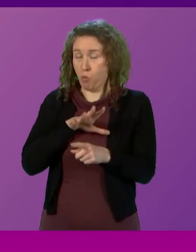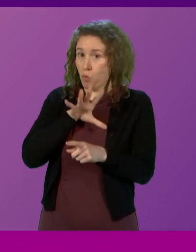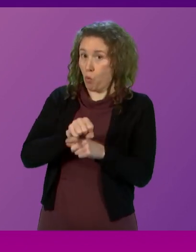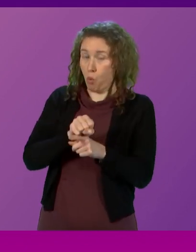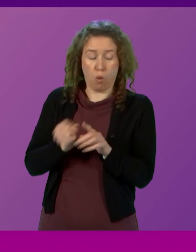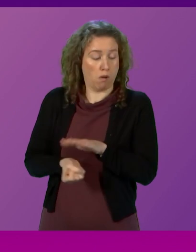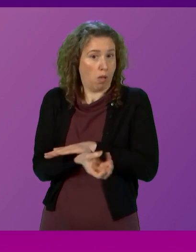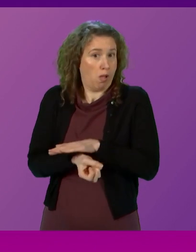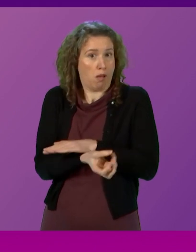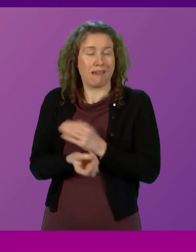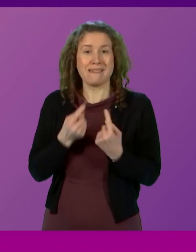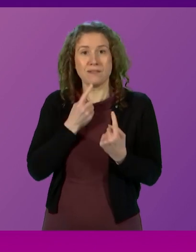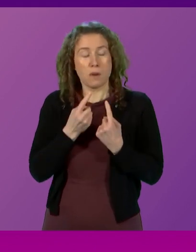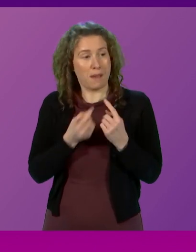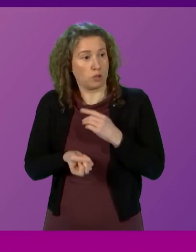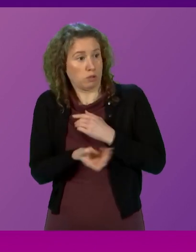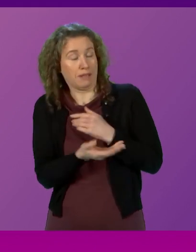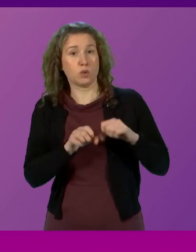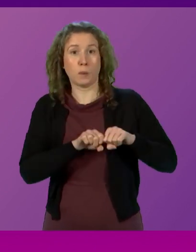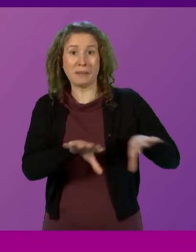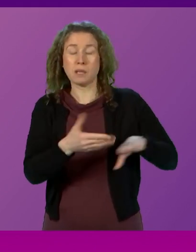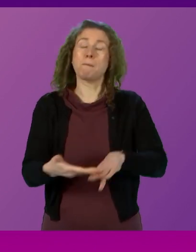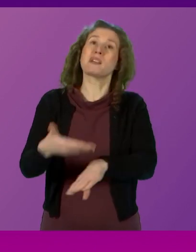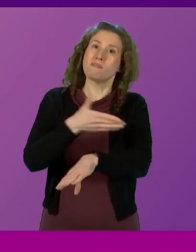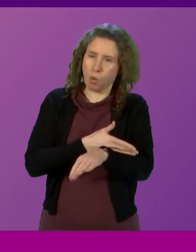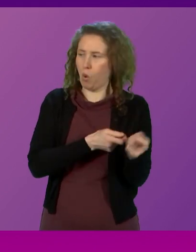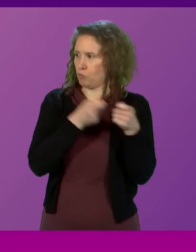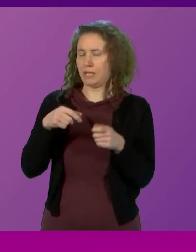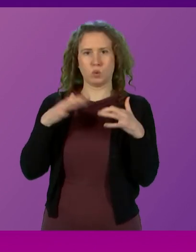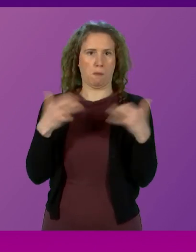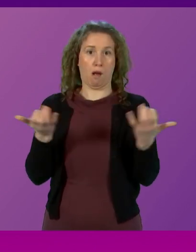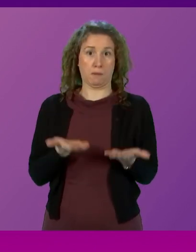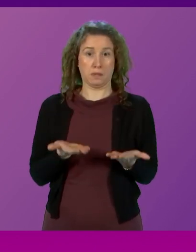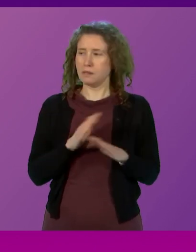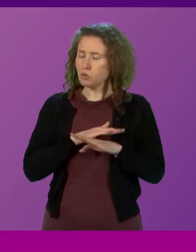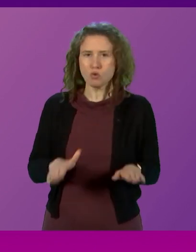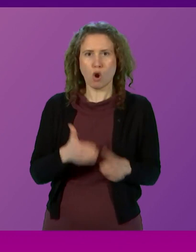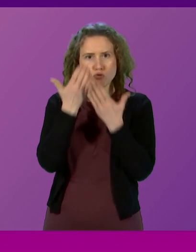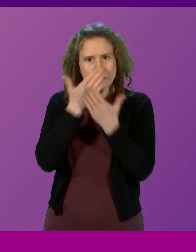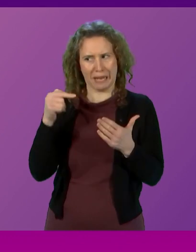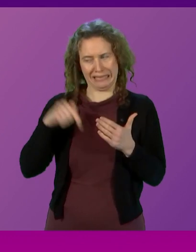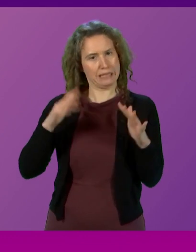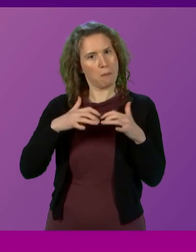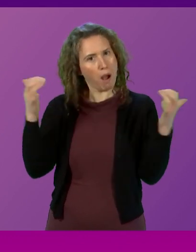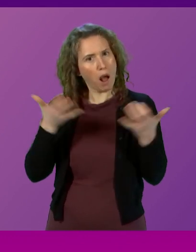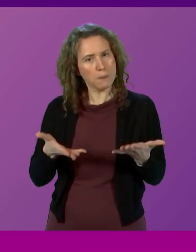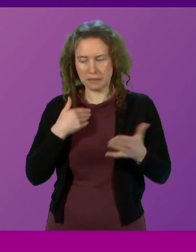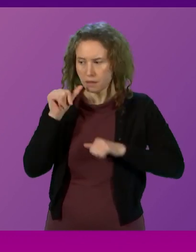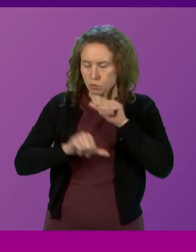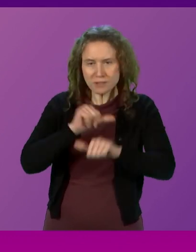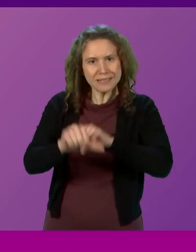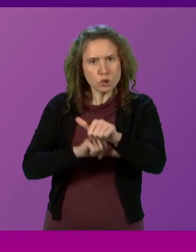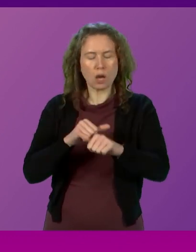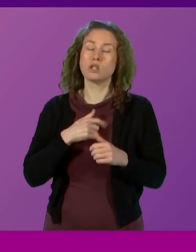spreading information to the media in advance of bringing it to this Parliament, disrespecting this Parliament and its procedures.